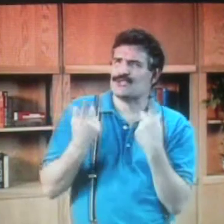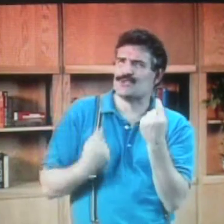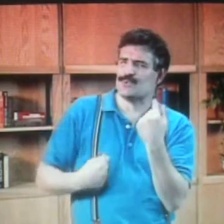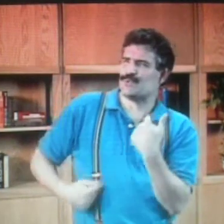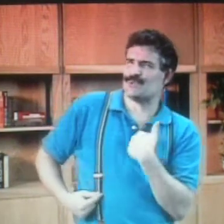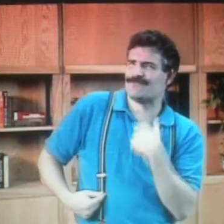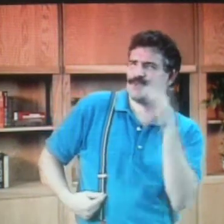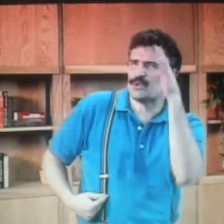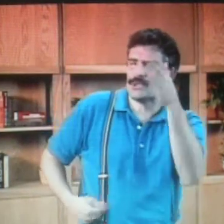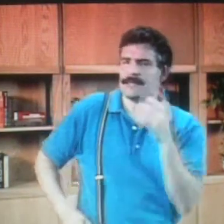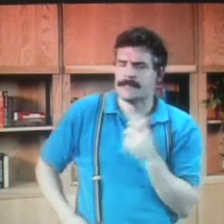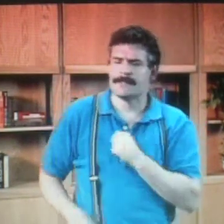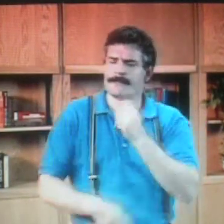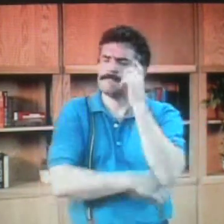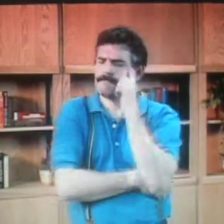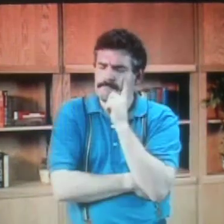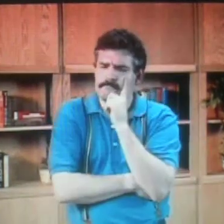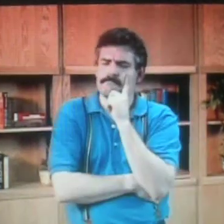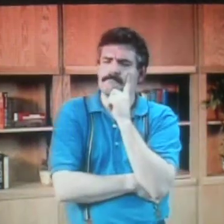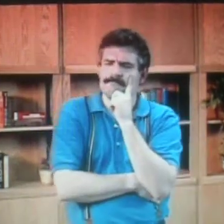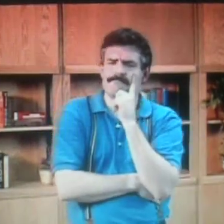and discuss some things, some specific things that I want to do.